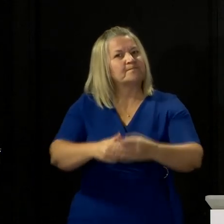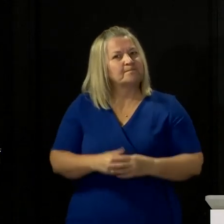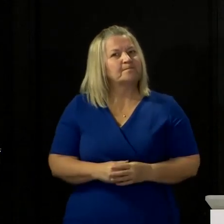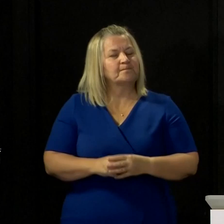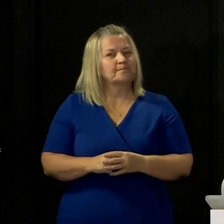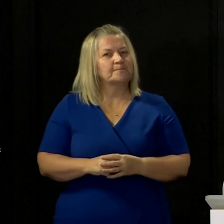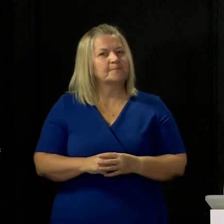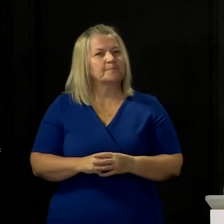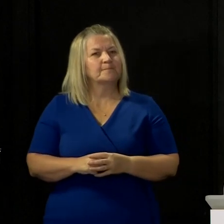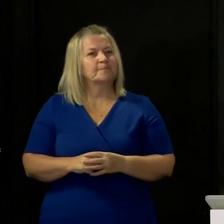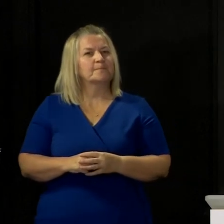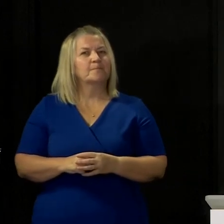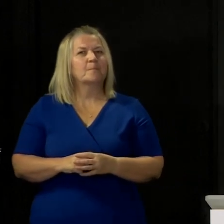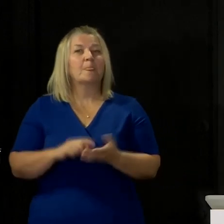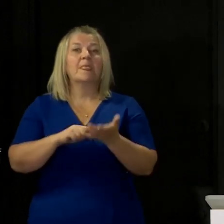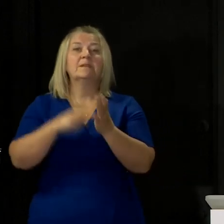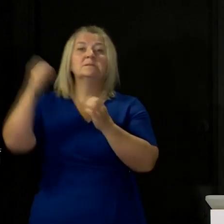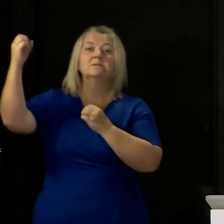Christine Lavelle from The Sun.